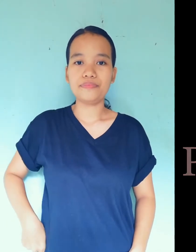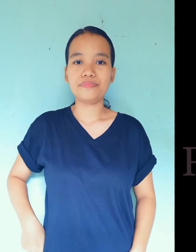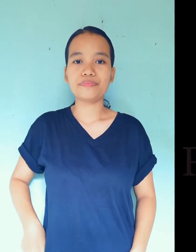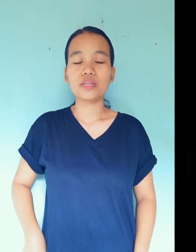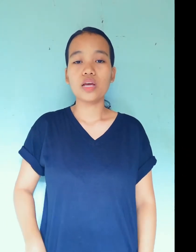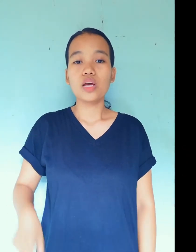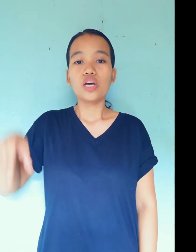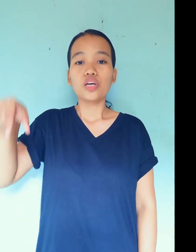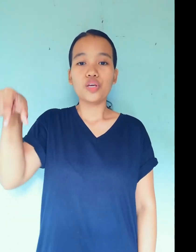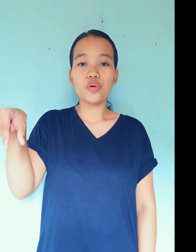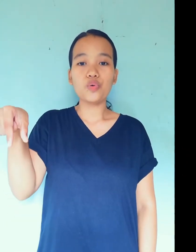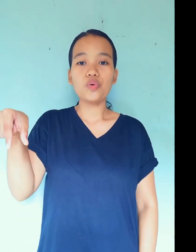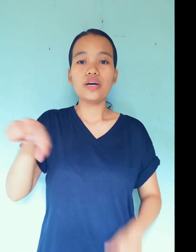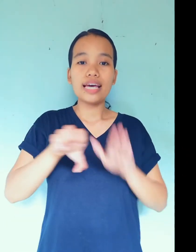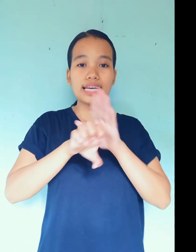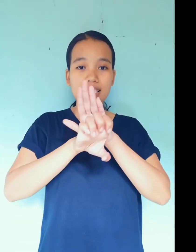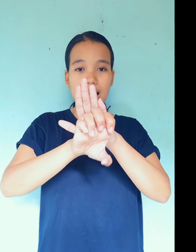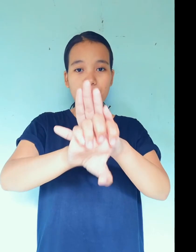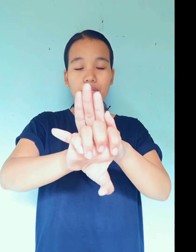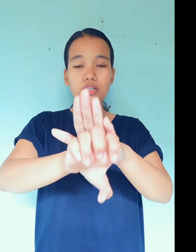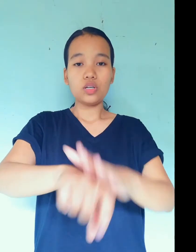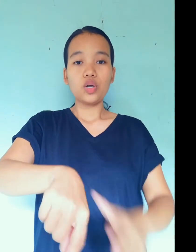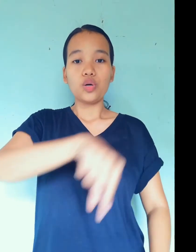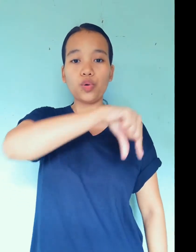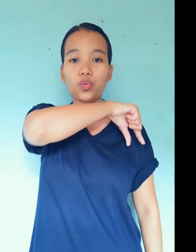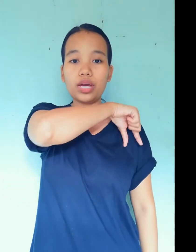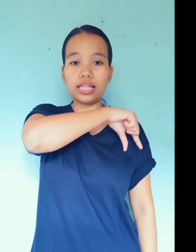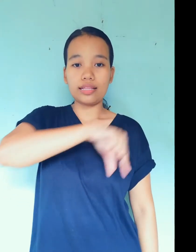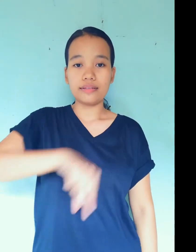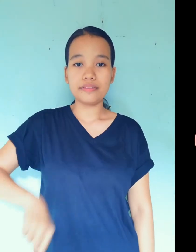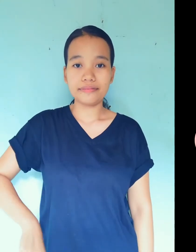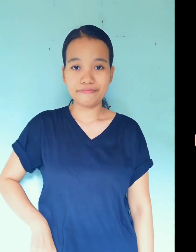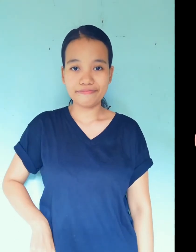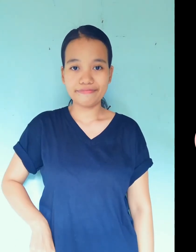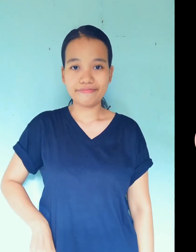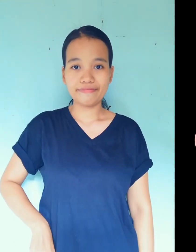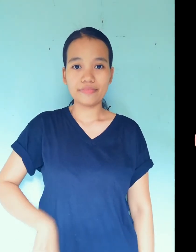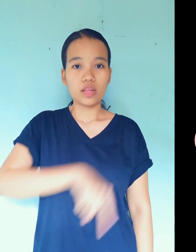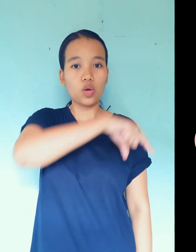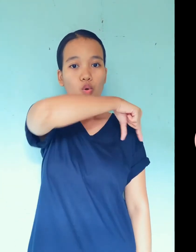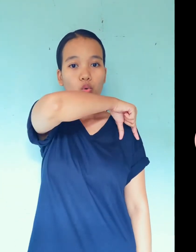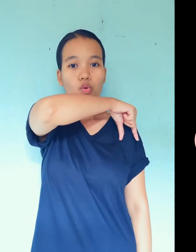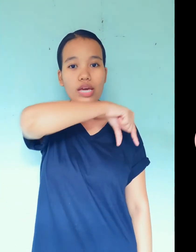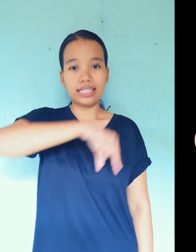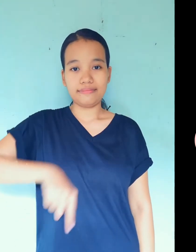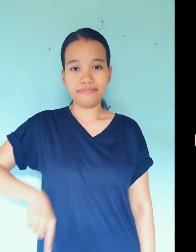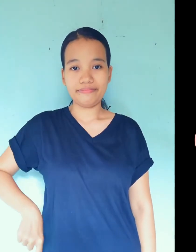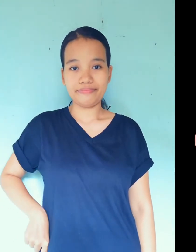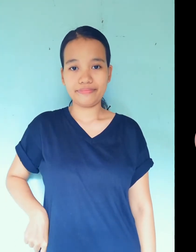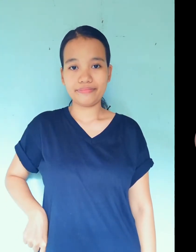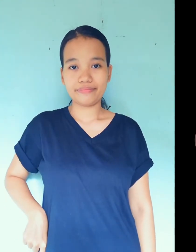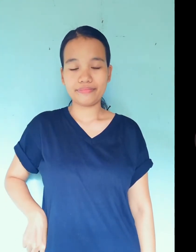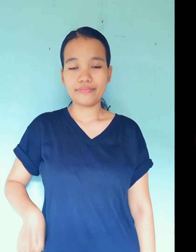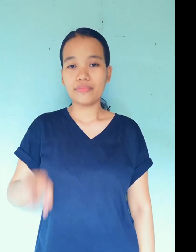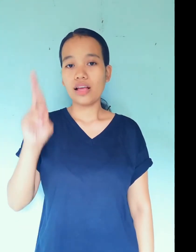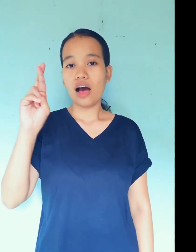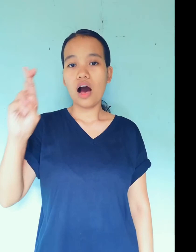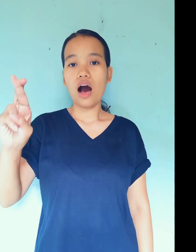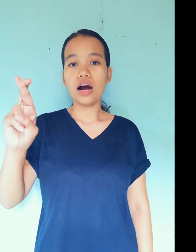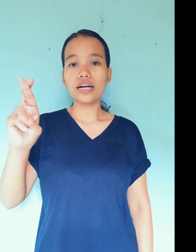Q example, queen. Queen. R